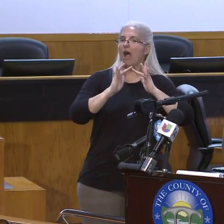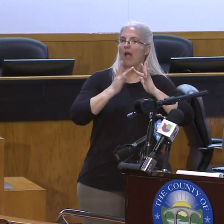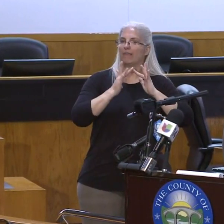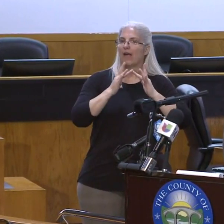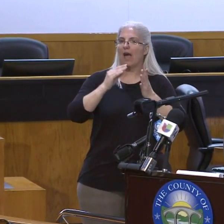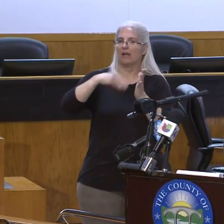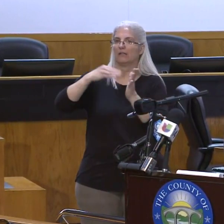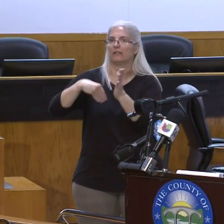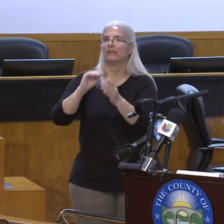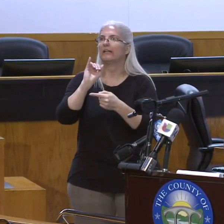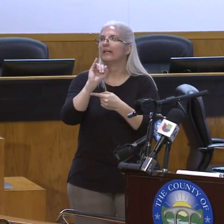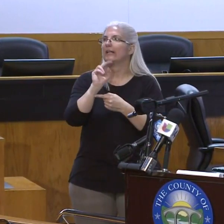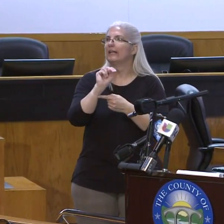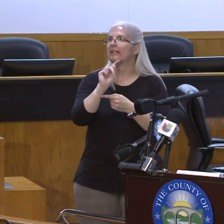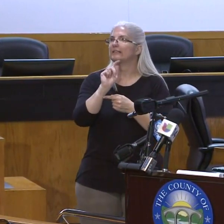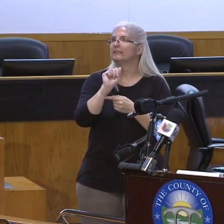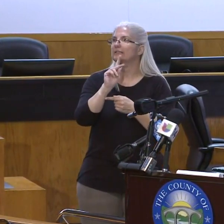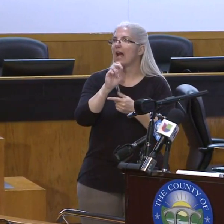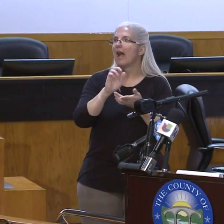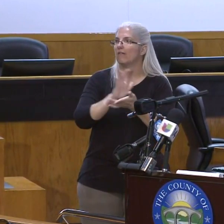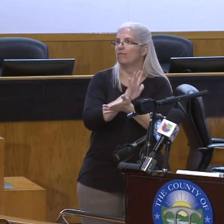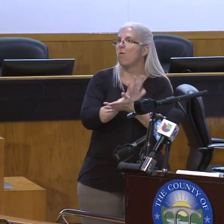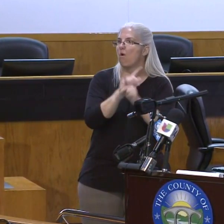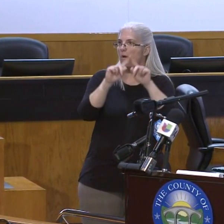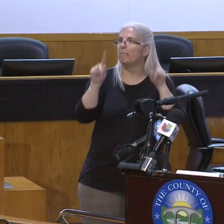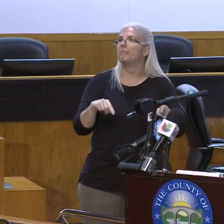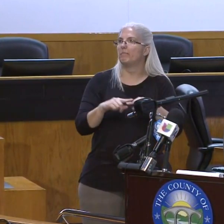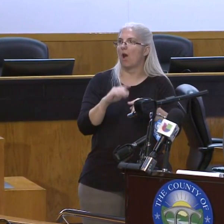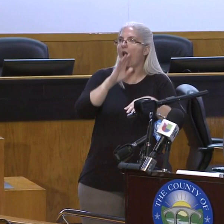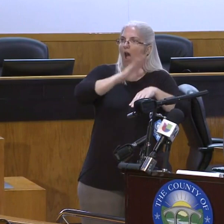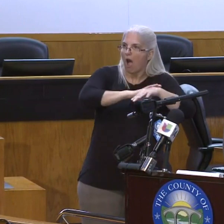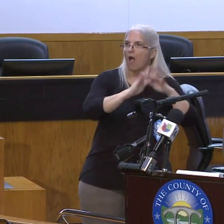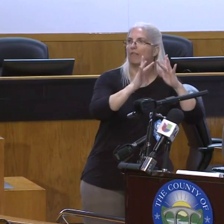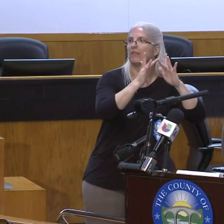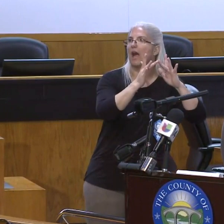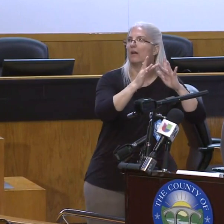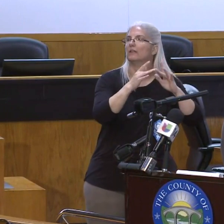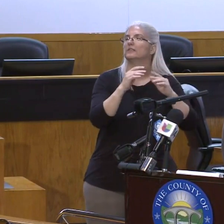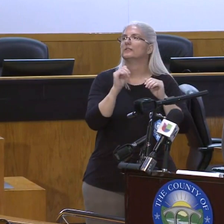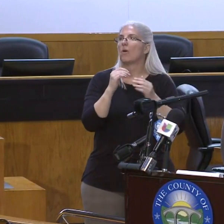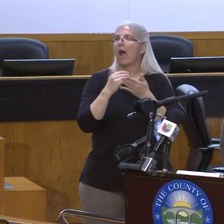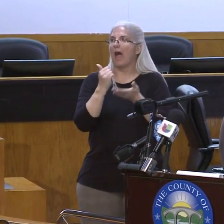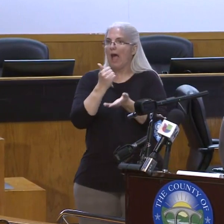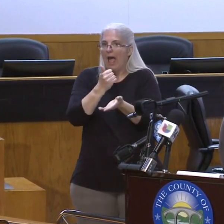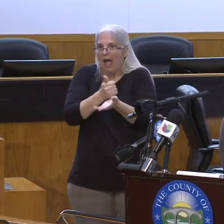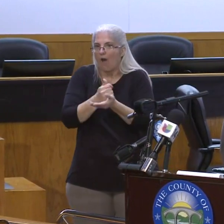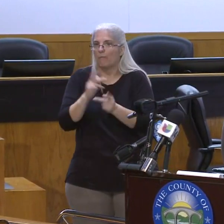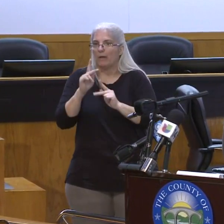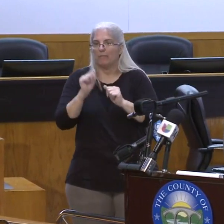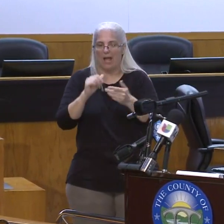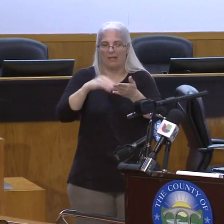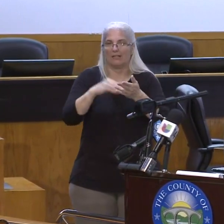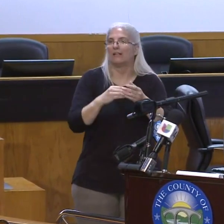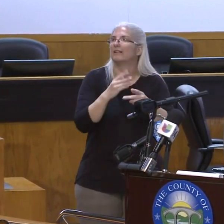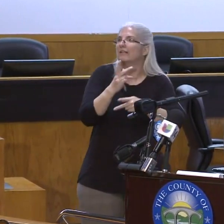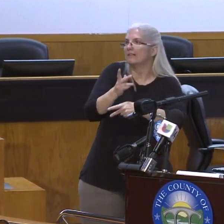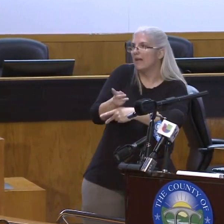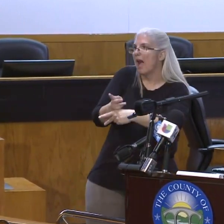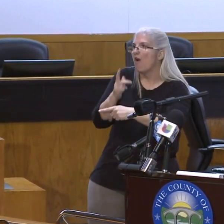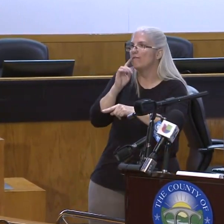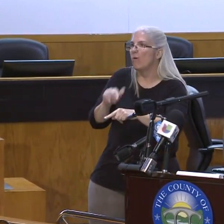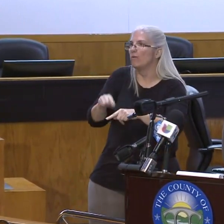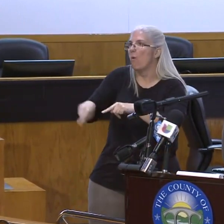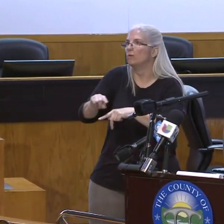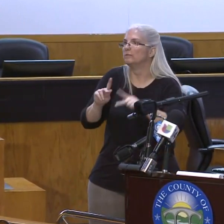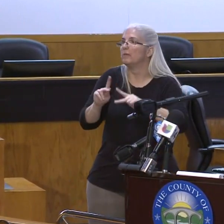experience and expertise to contribute to the care of patients throughout our continuum of care. Finally, we would like to